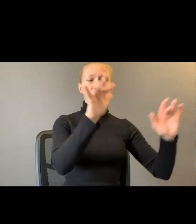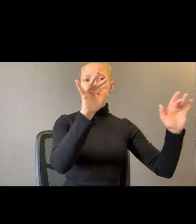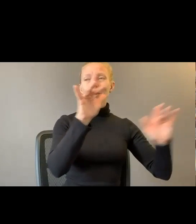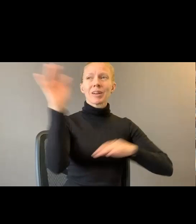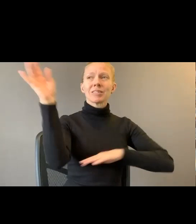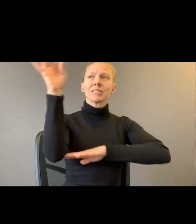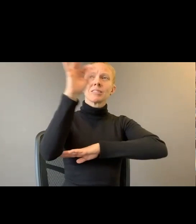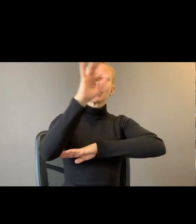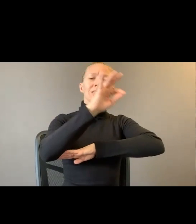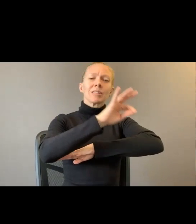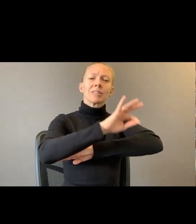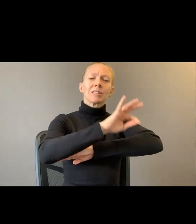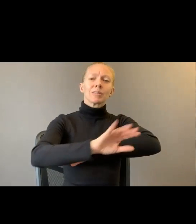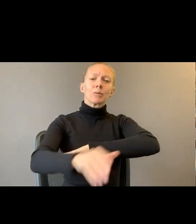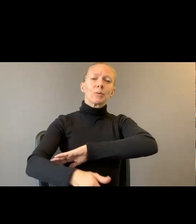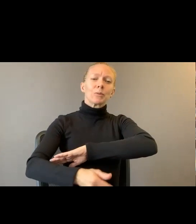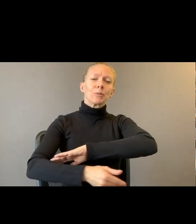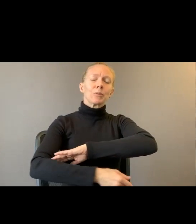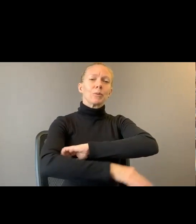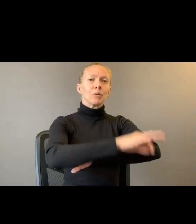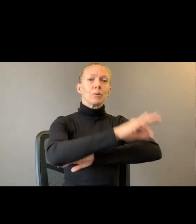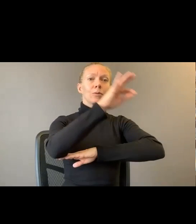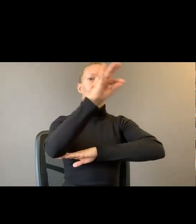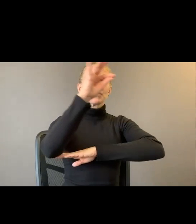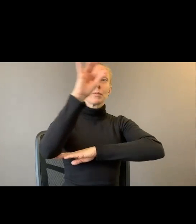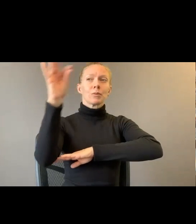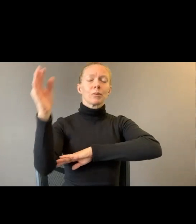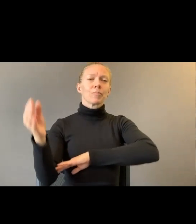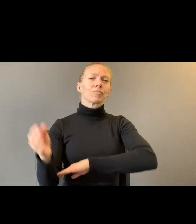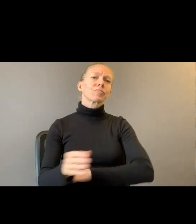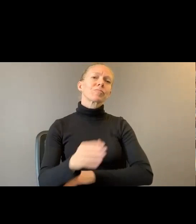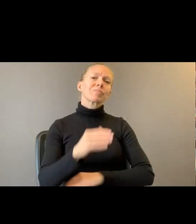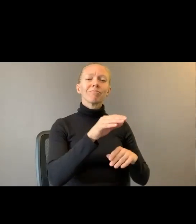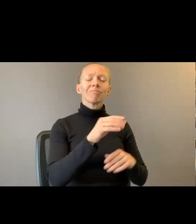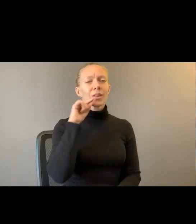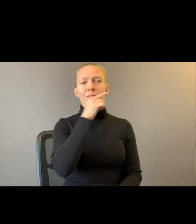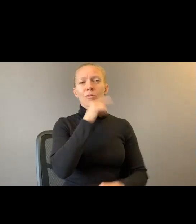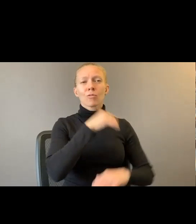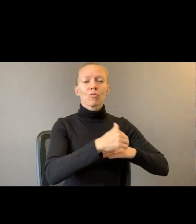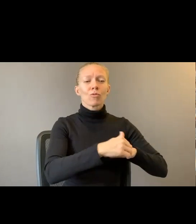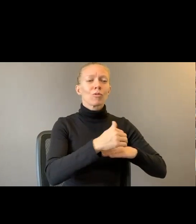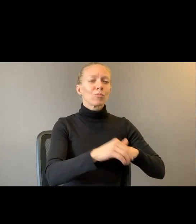Light rising as butter cornbread. Skimming gold off the anxious water.